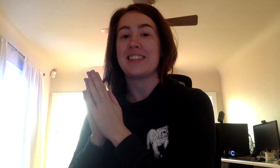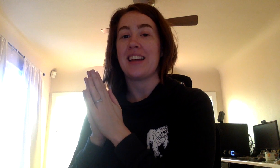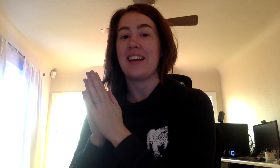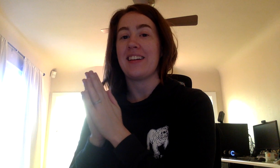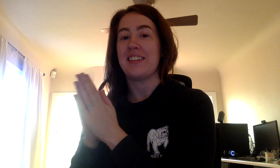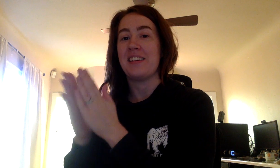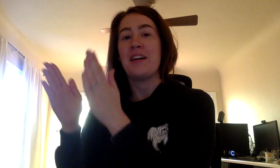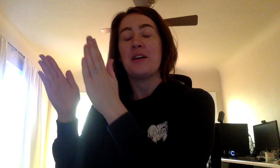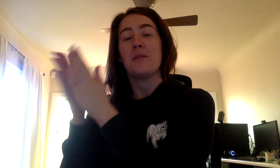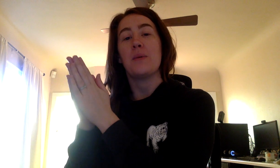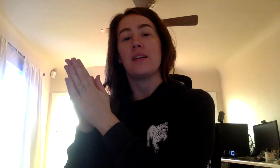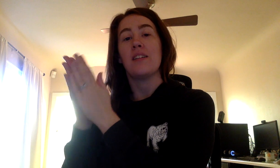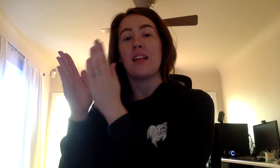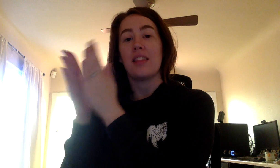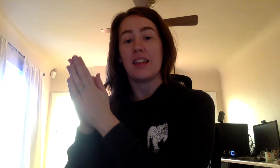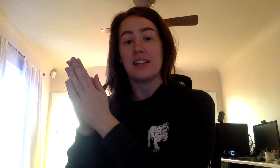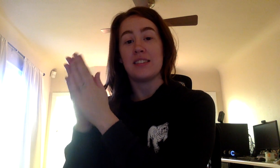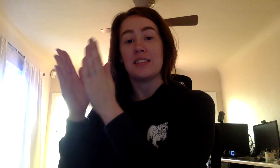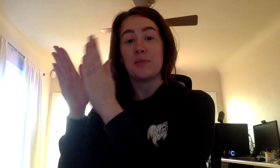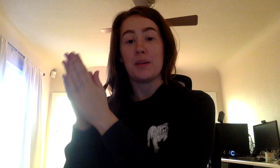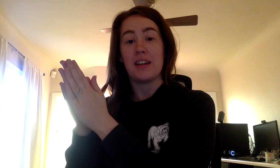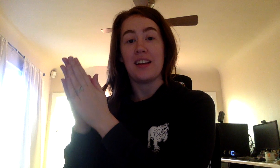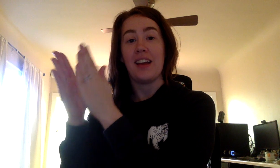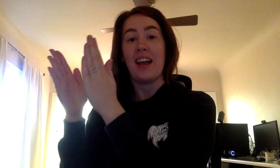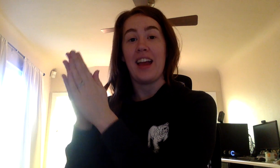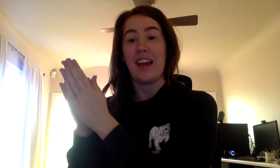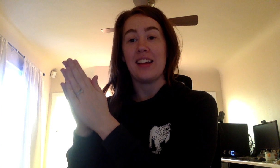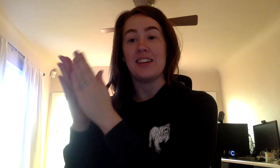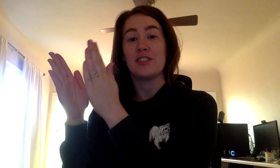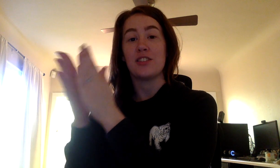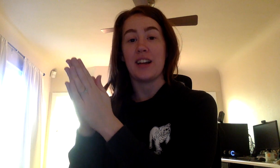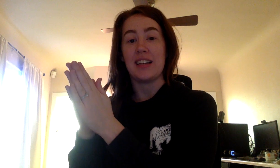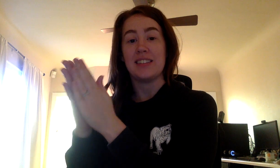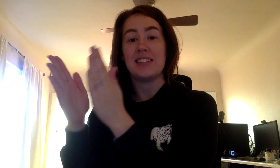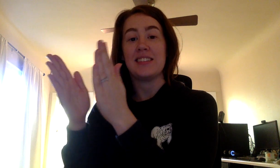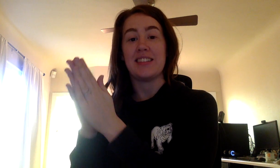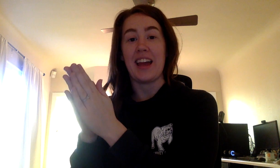day? Will. This. Be. A. Great. Day.